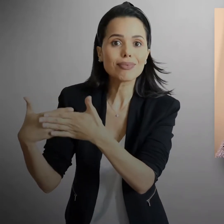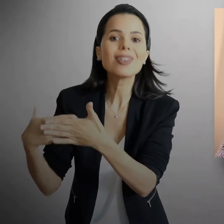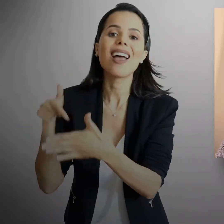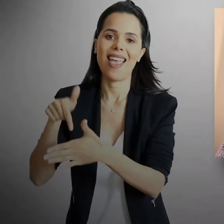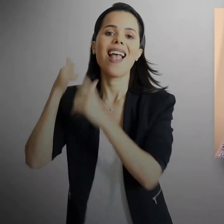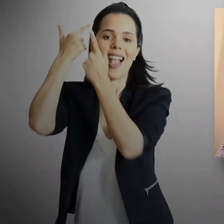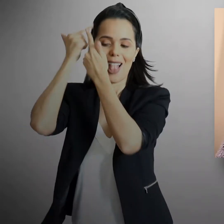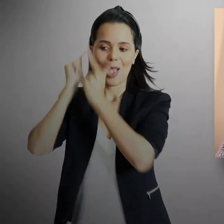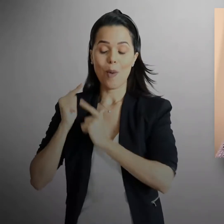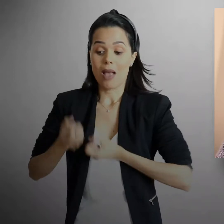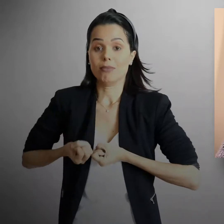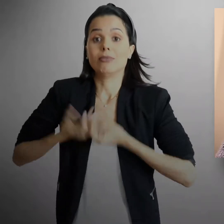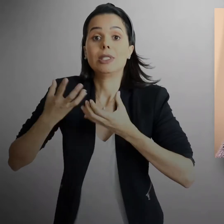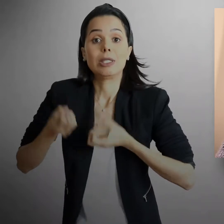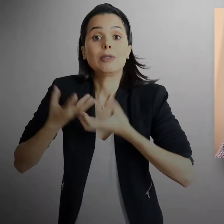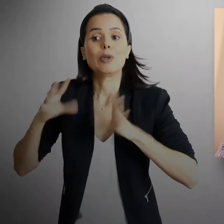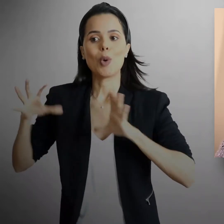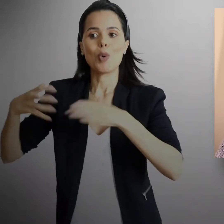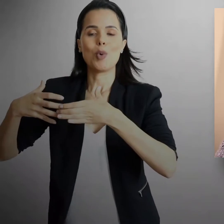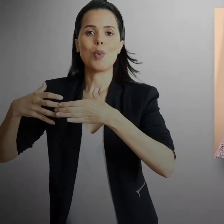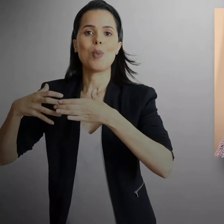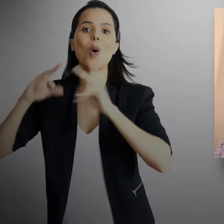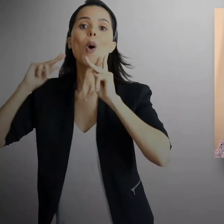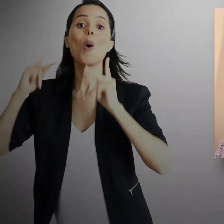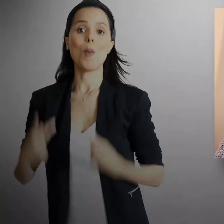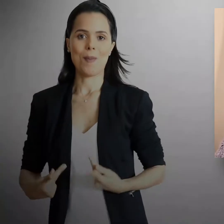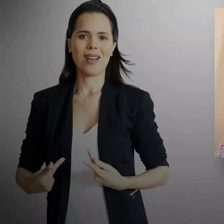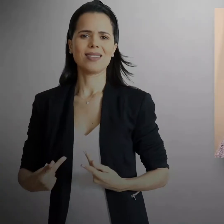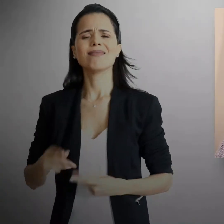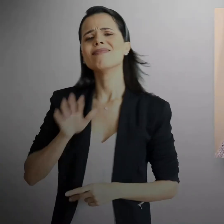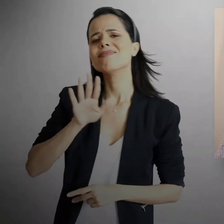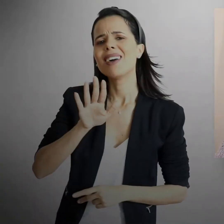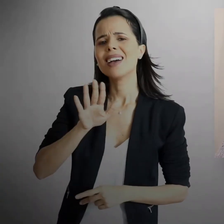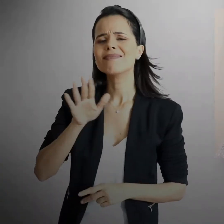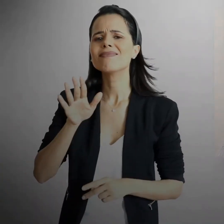and language emerged in humans. And the question then is, well, what kind of a system is it?